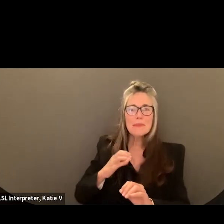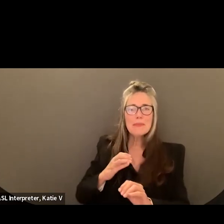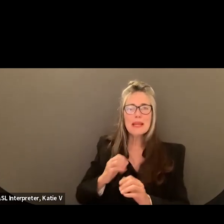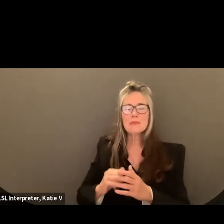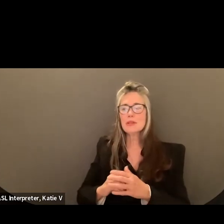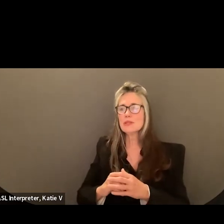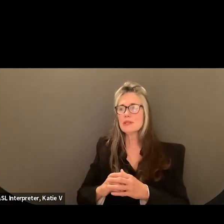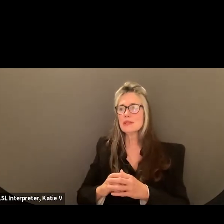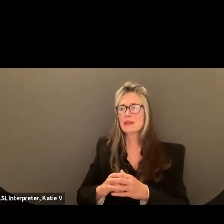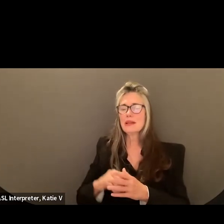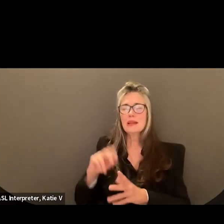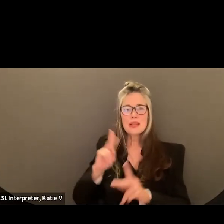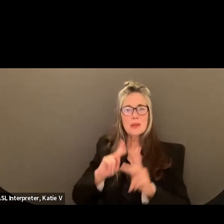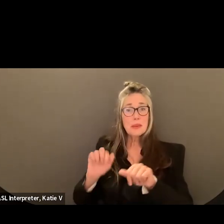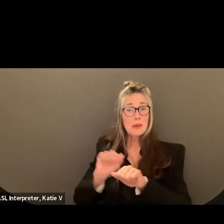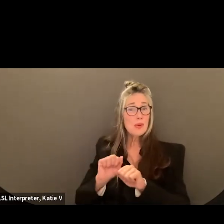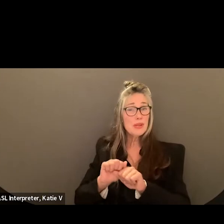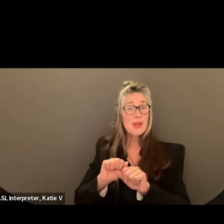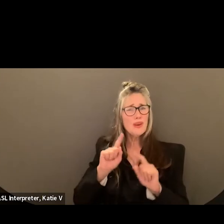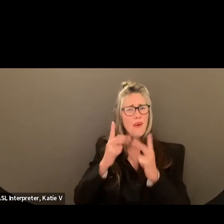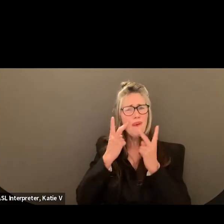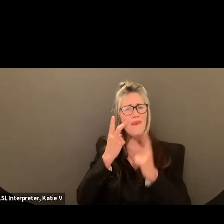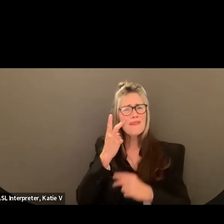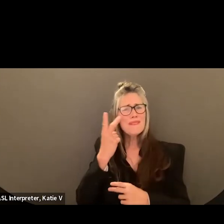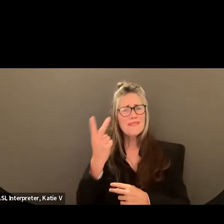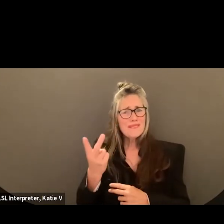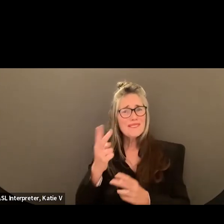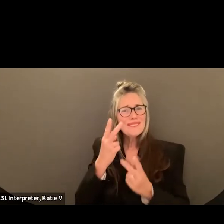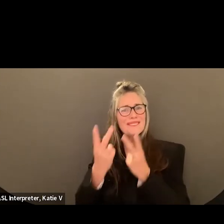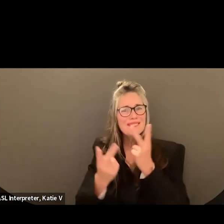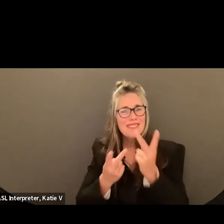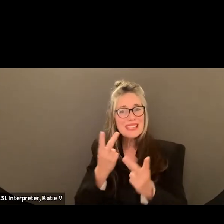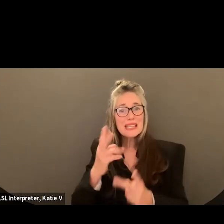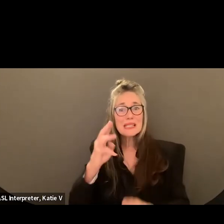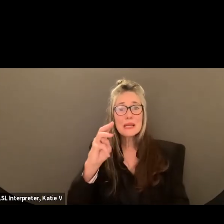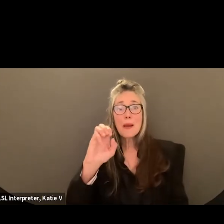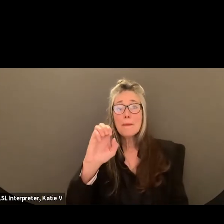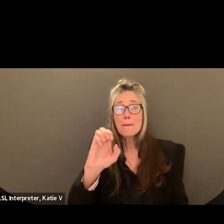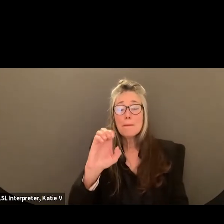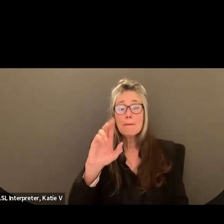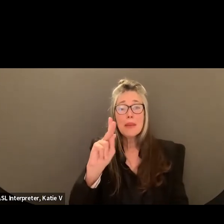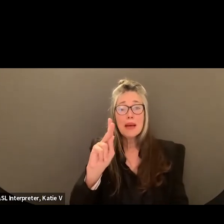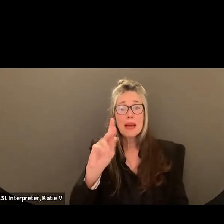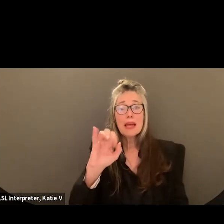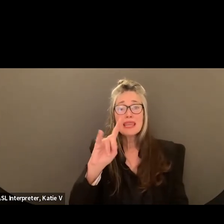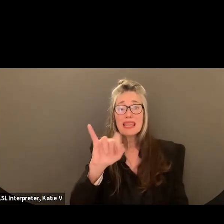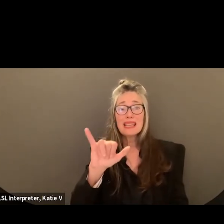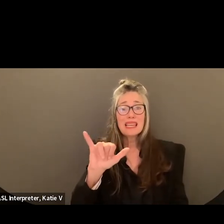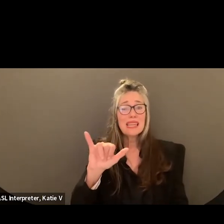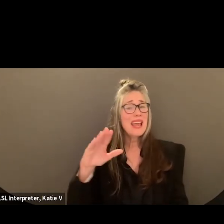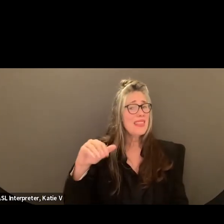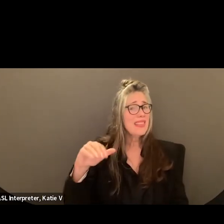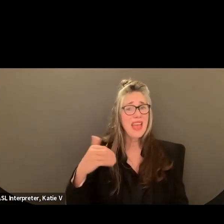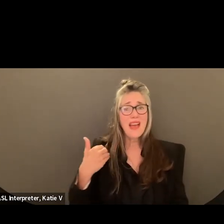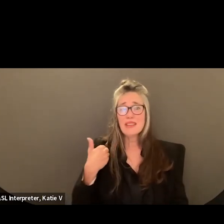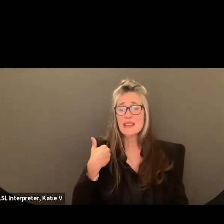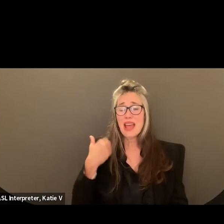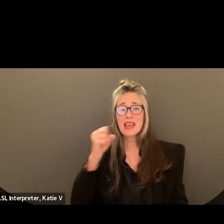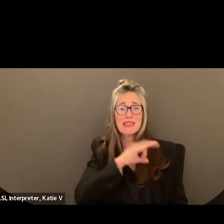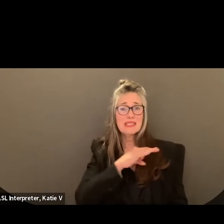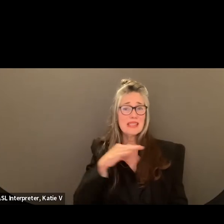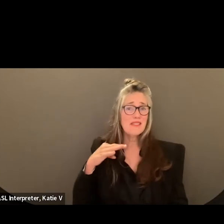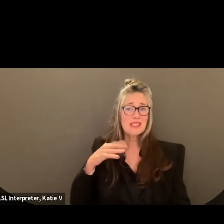frequently. It's such a gem in our community. The staff hasn't had a permanent principal this year